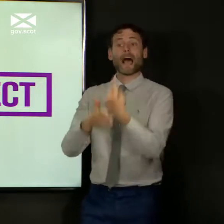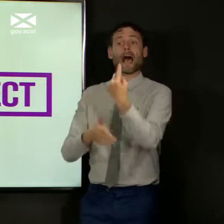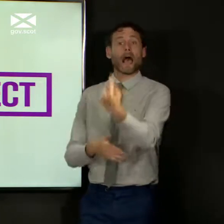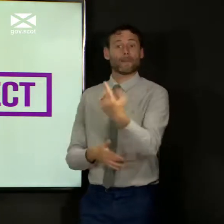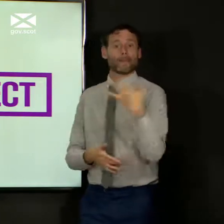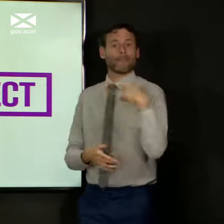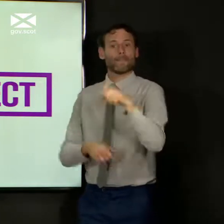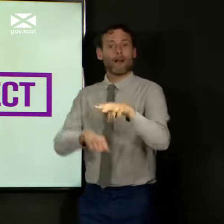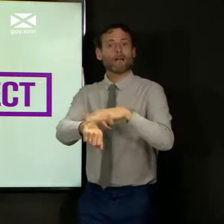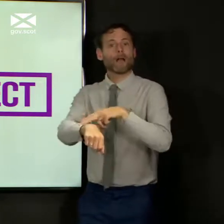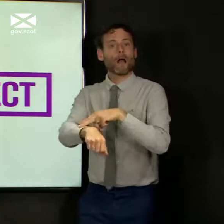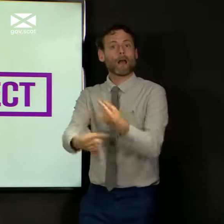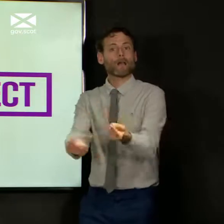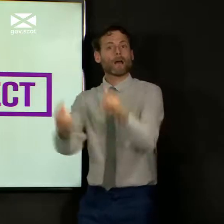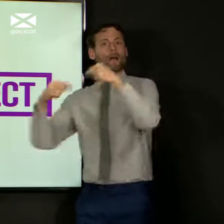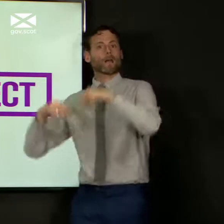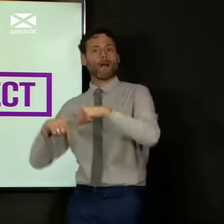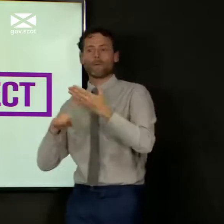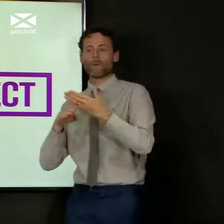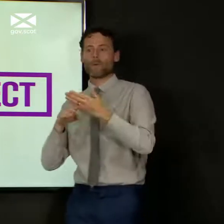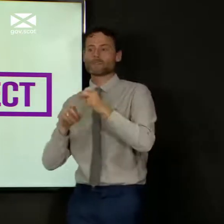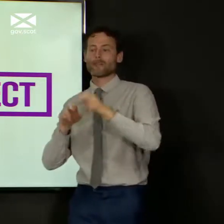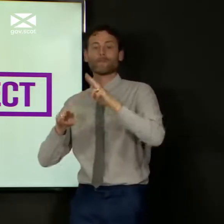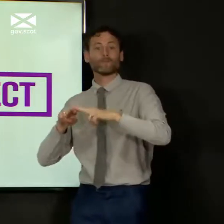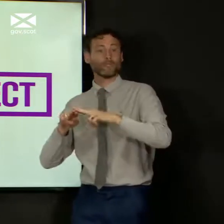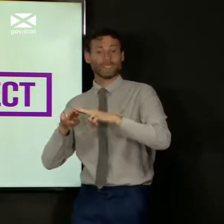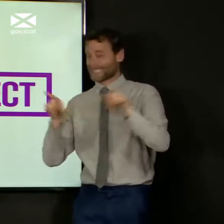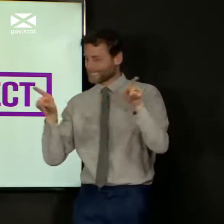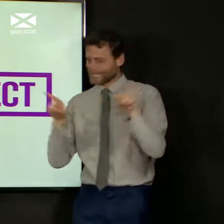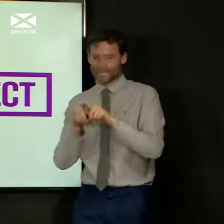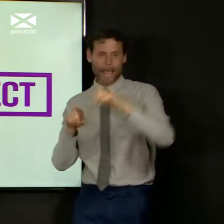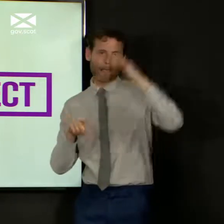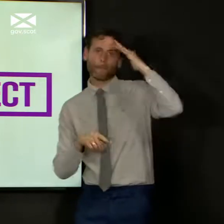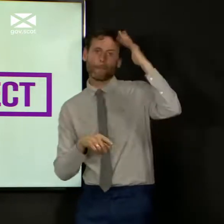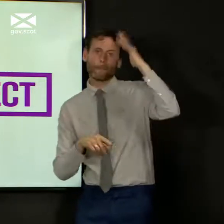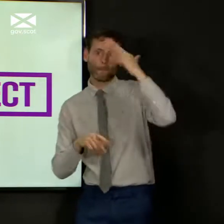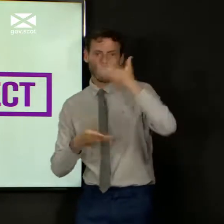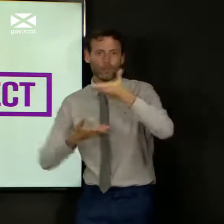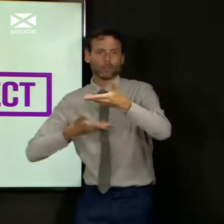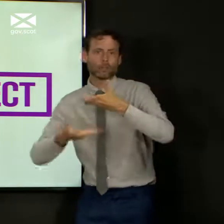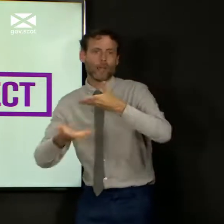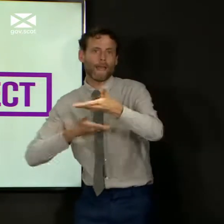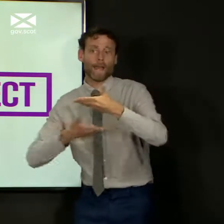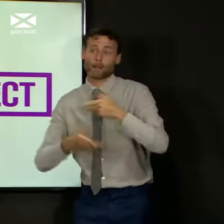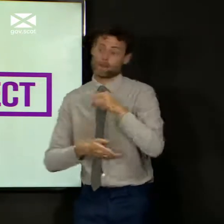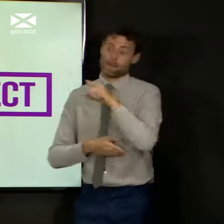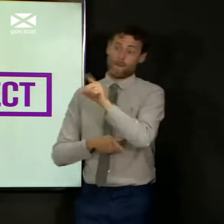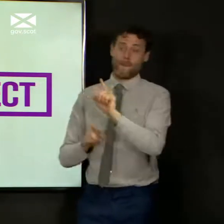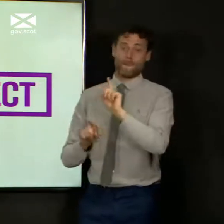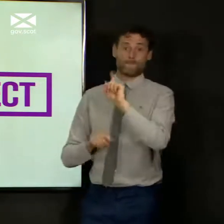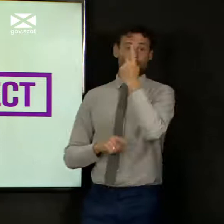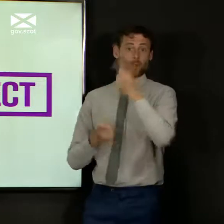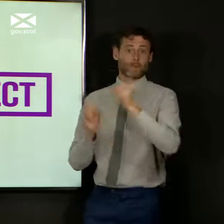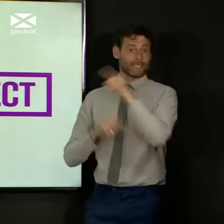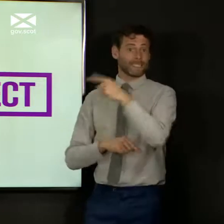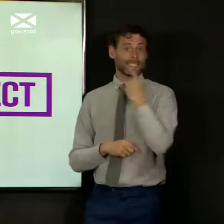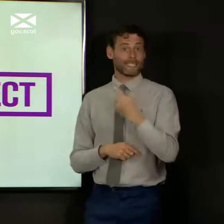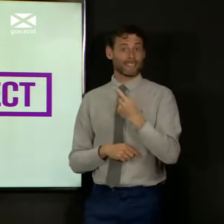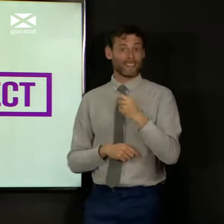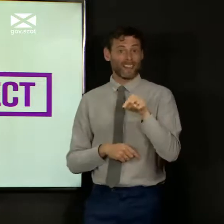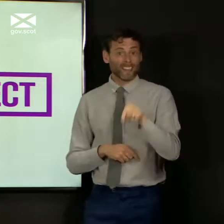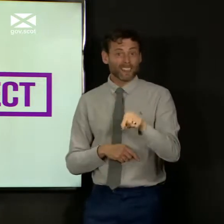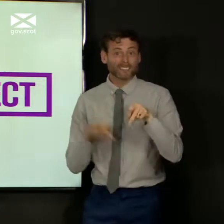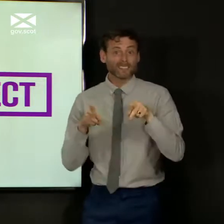who lived in Carlisle but worked in Dumfries. So that's how it works, and as the First Minister said, this is not a new